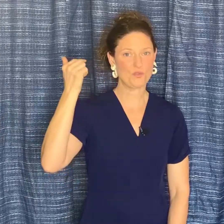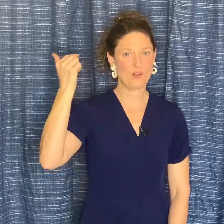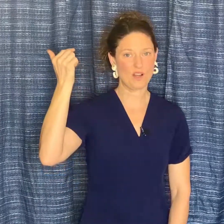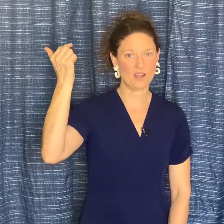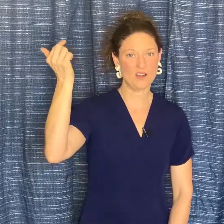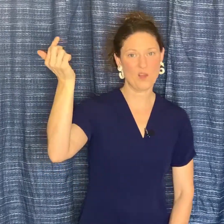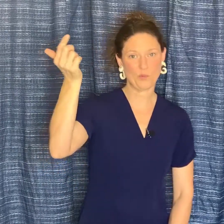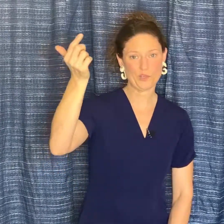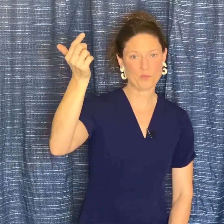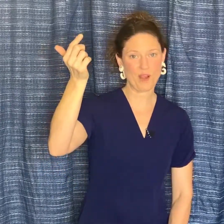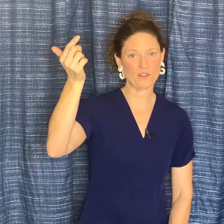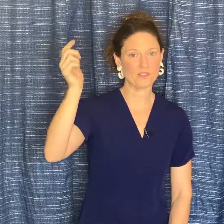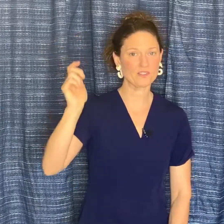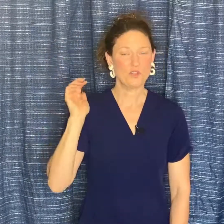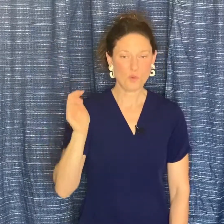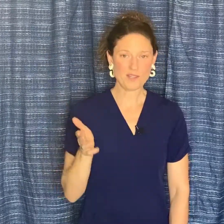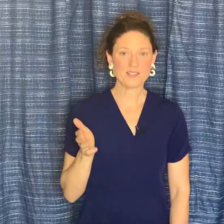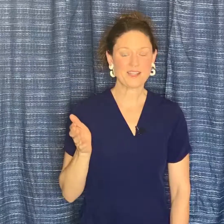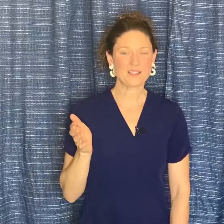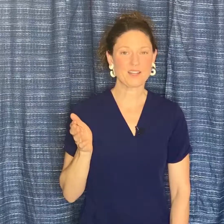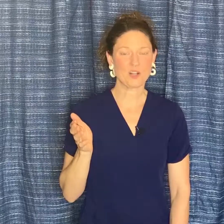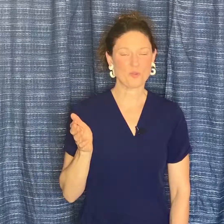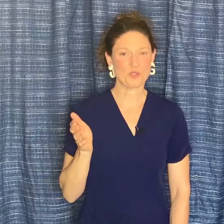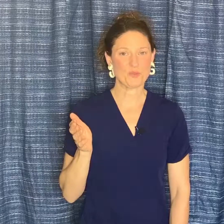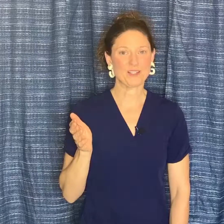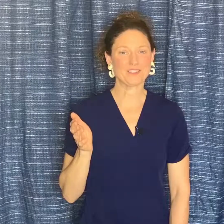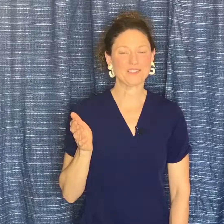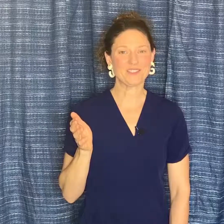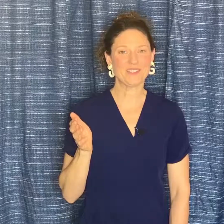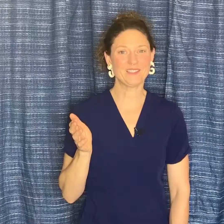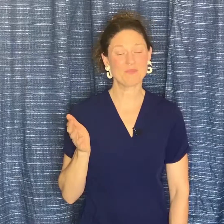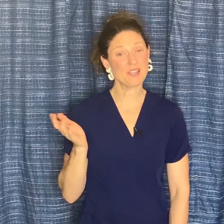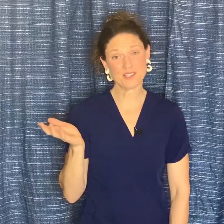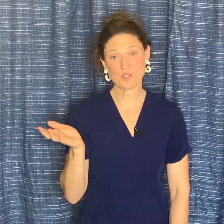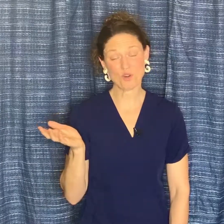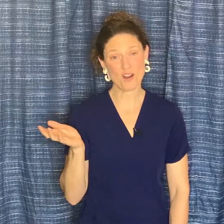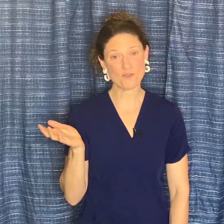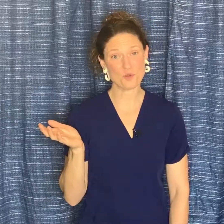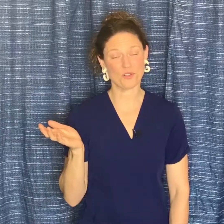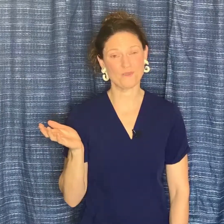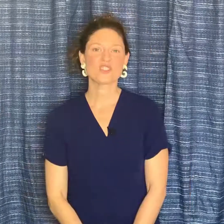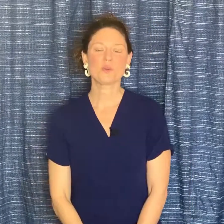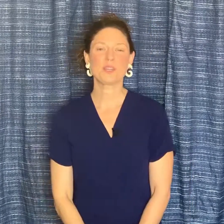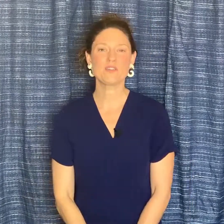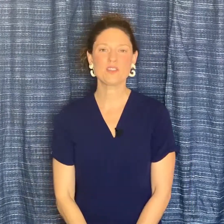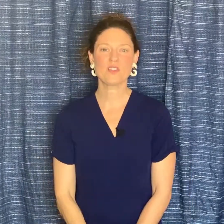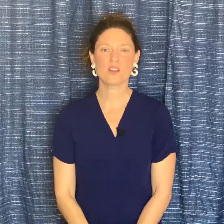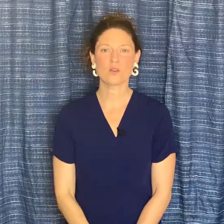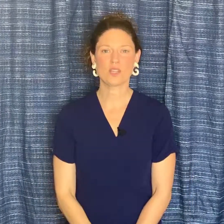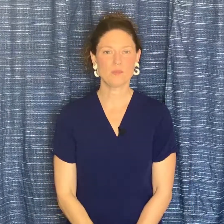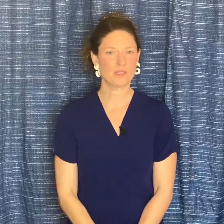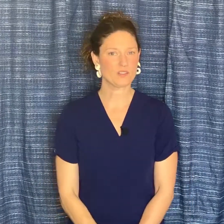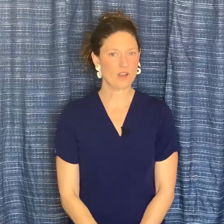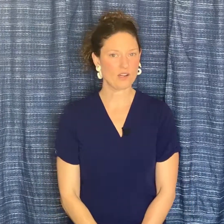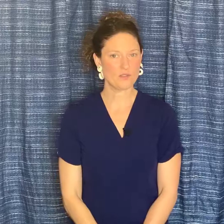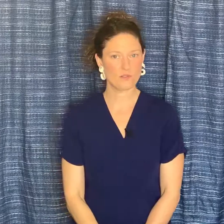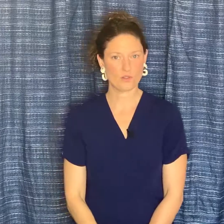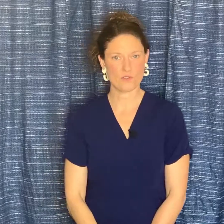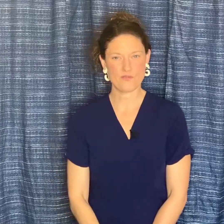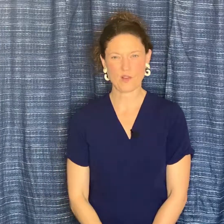on an upward spiral. You want to stay on that upward spiral because it's more comfortable. So even though keeping a gratitude journal felt